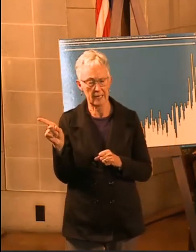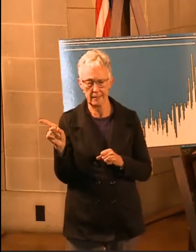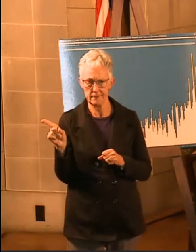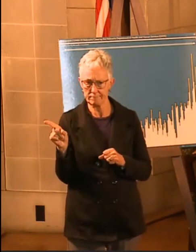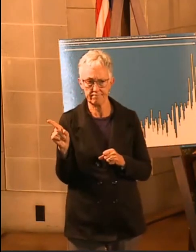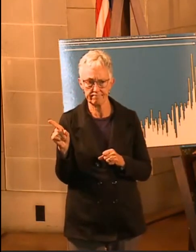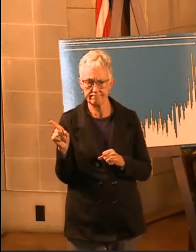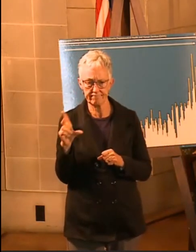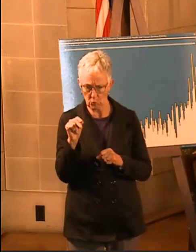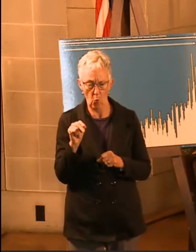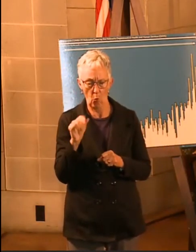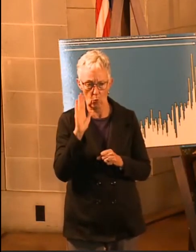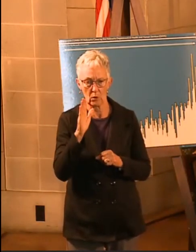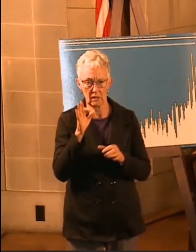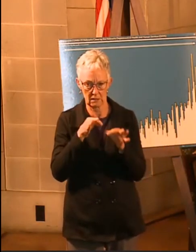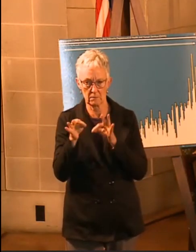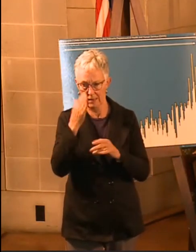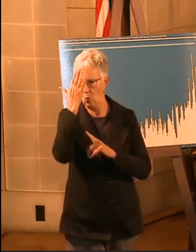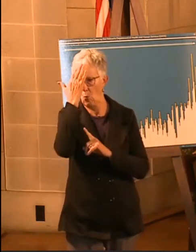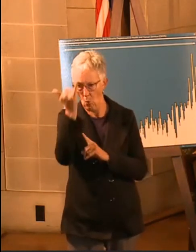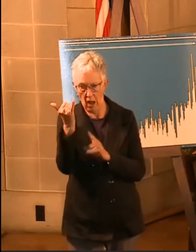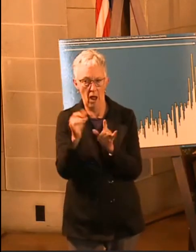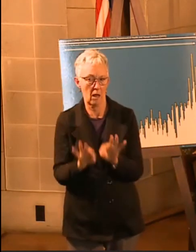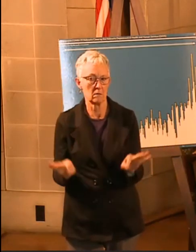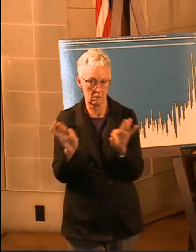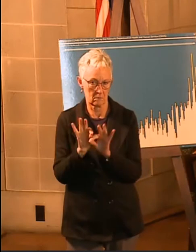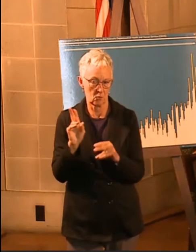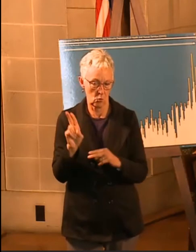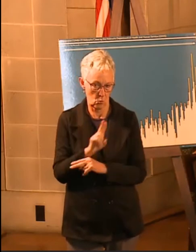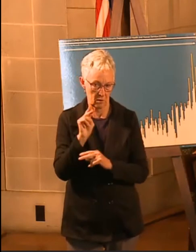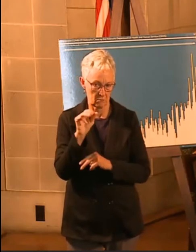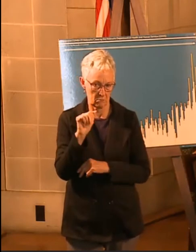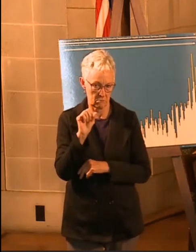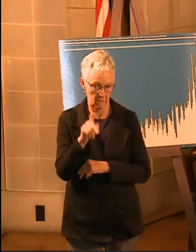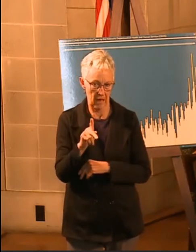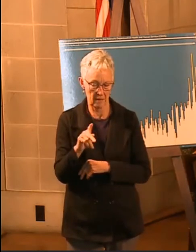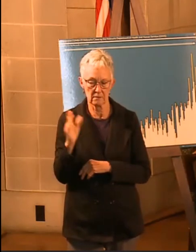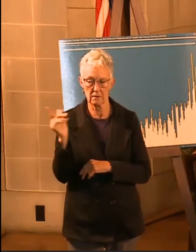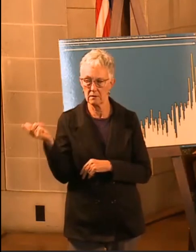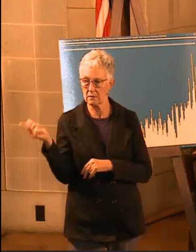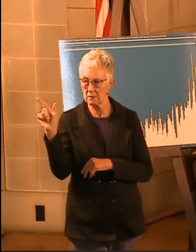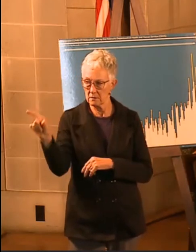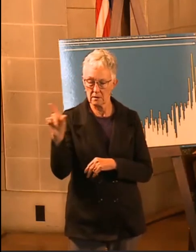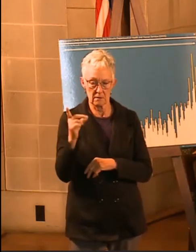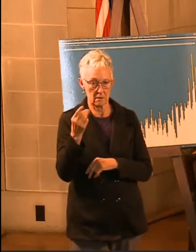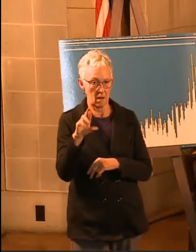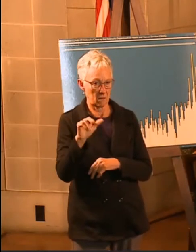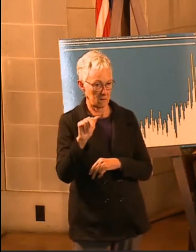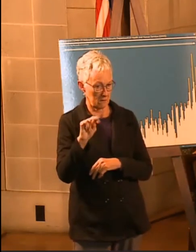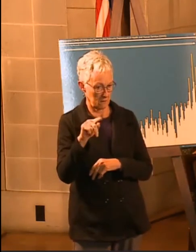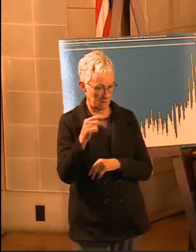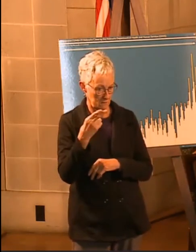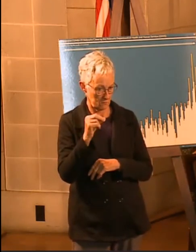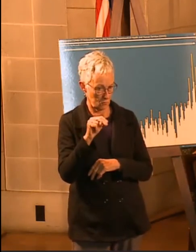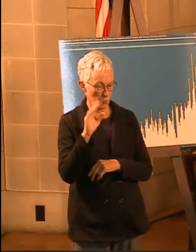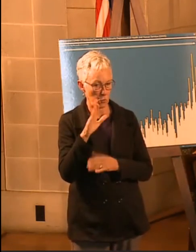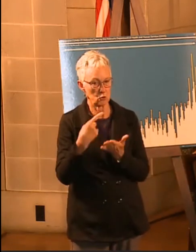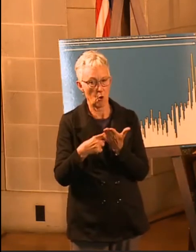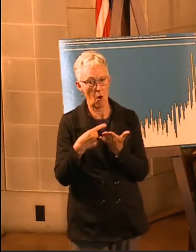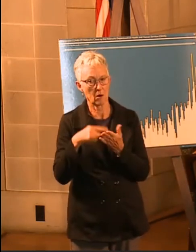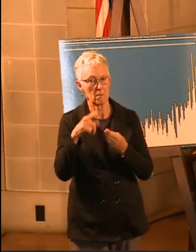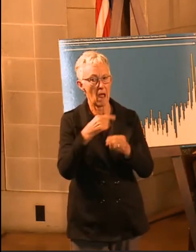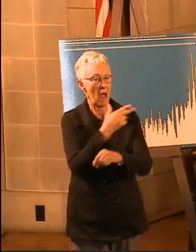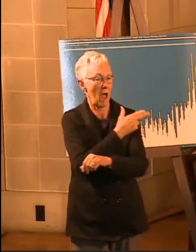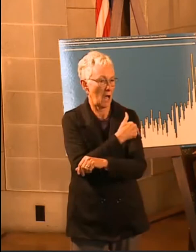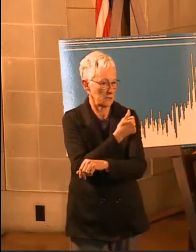Anton, who will talk about our program for hospitals and staffing, followed by Gina Ewing, who will talk about the